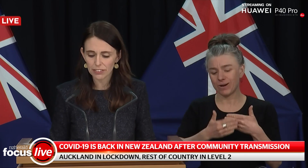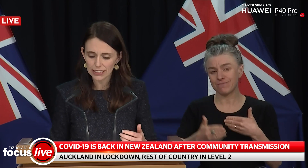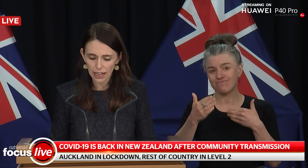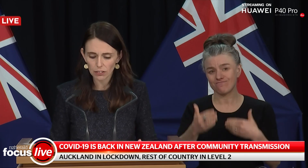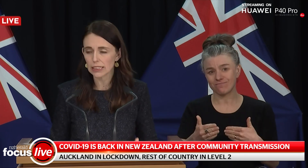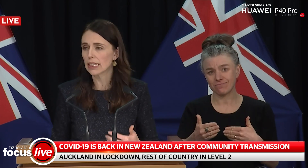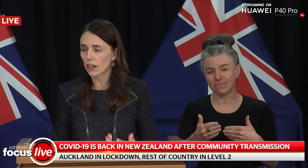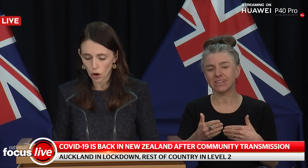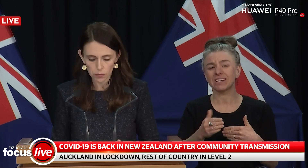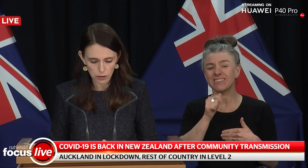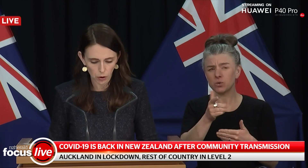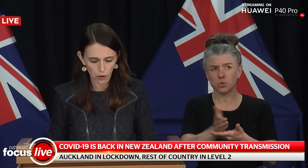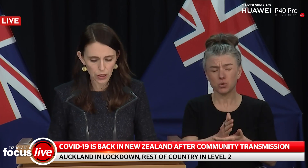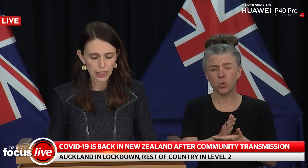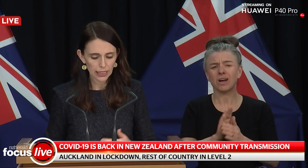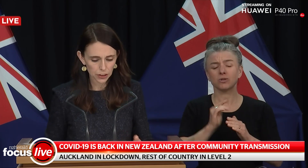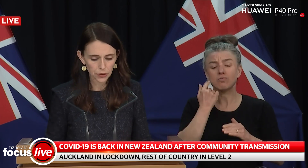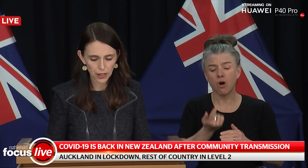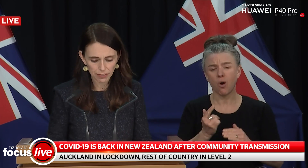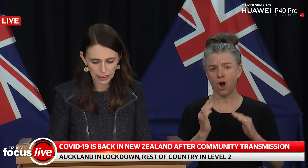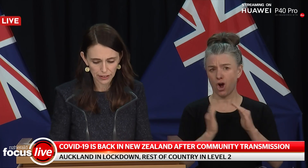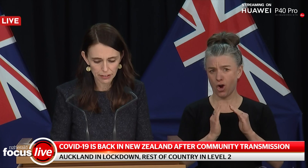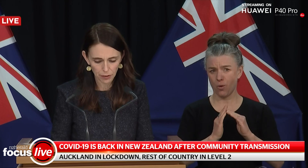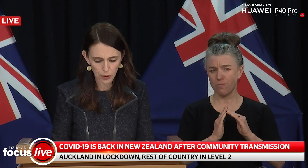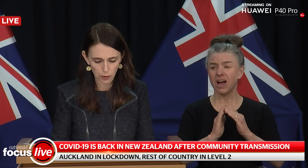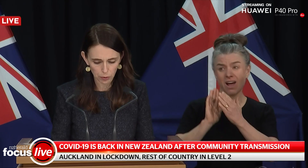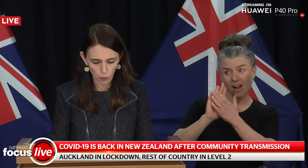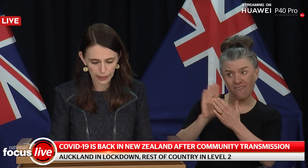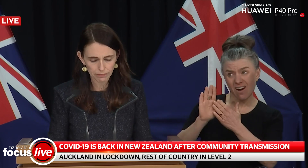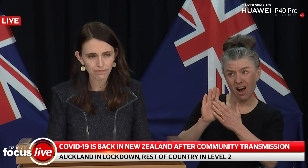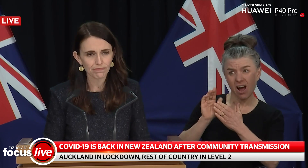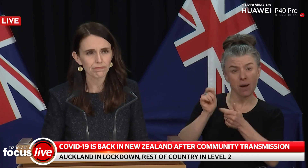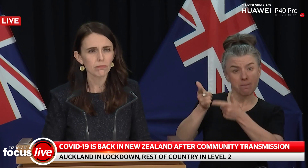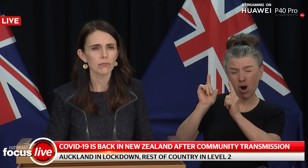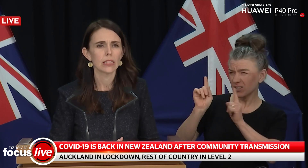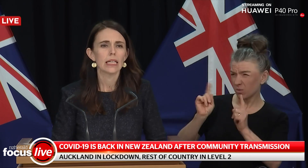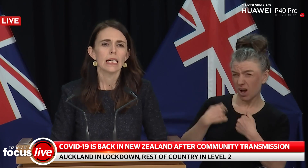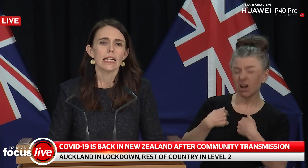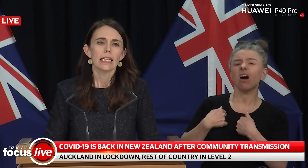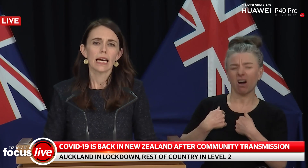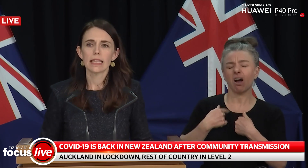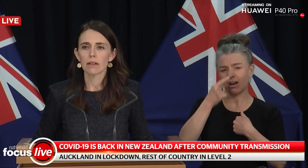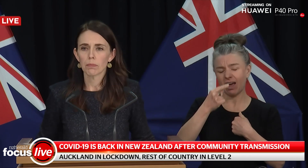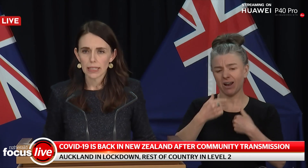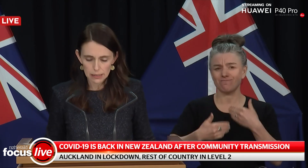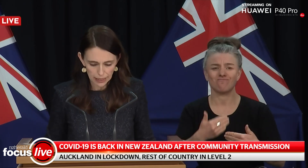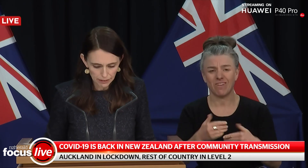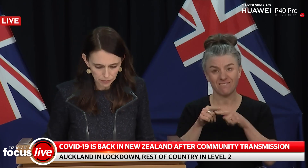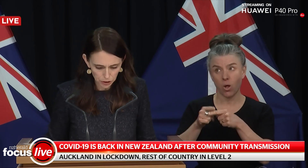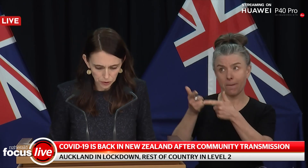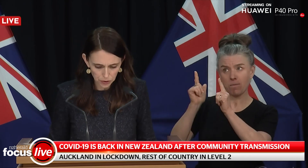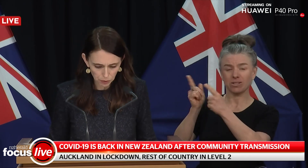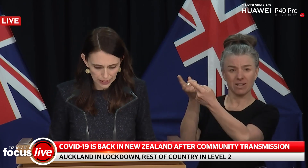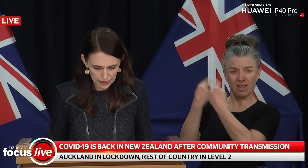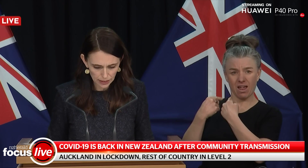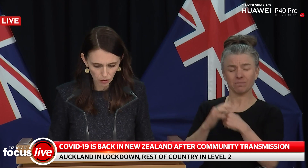again. If in doubt, stay at home tomorrow until you have clarity from your employer. That then brings me